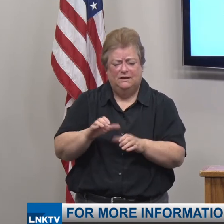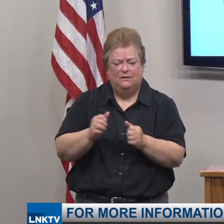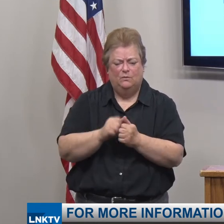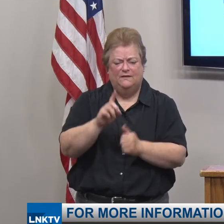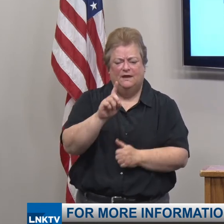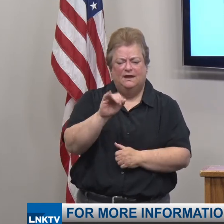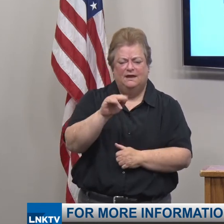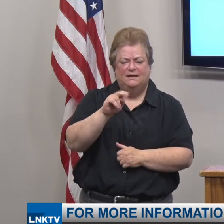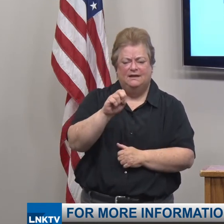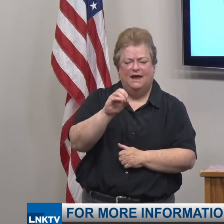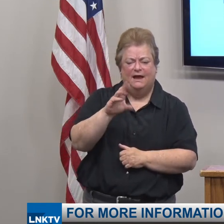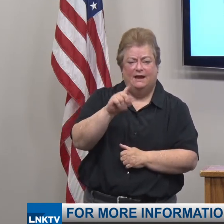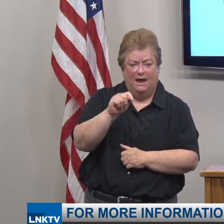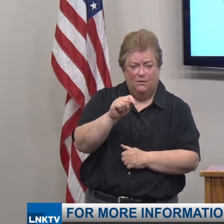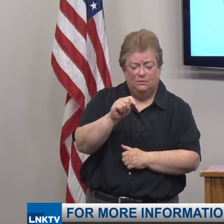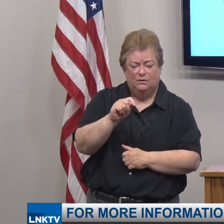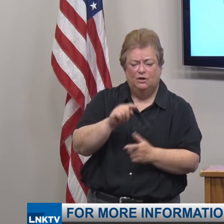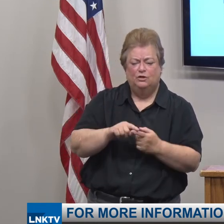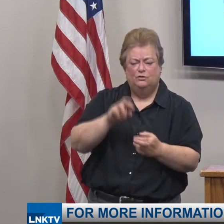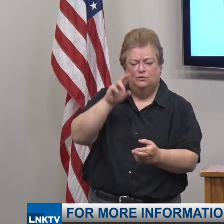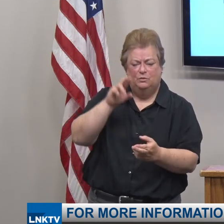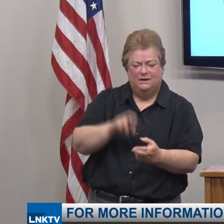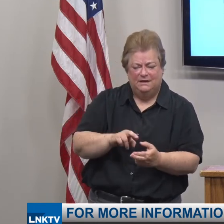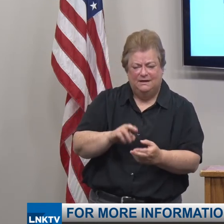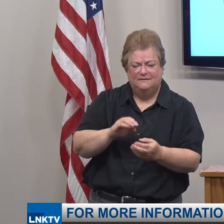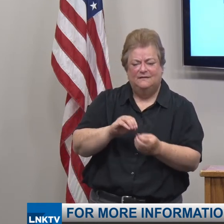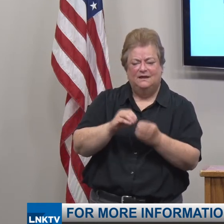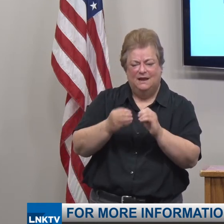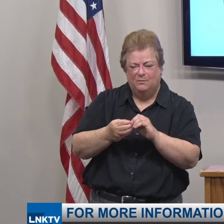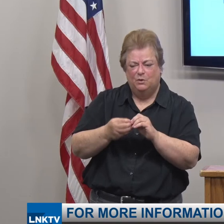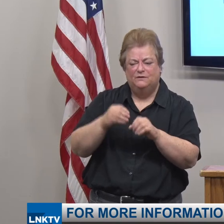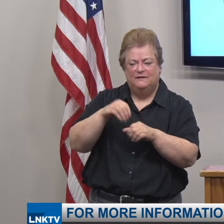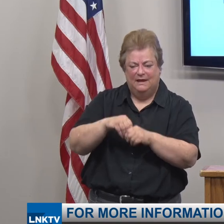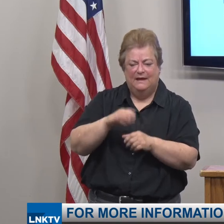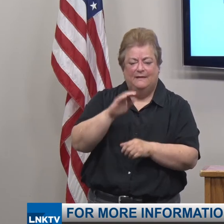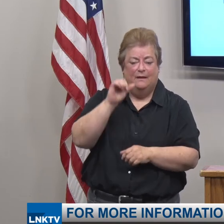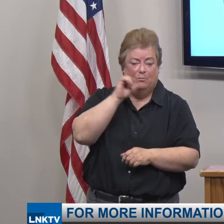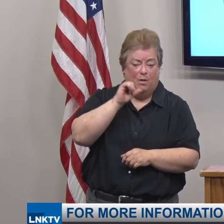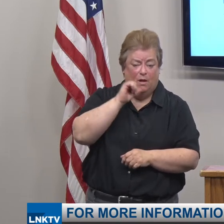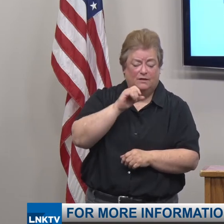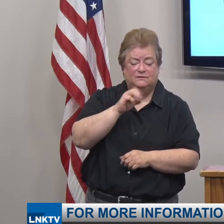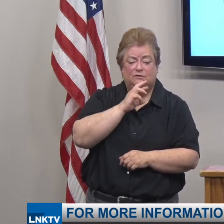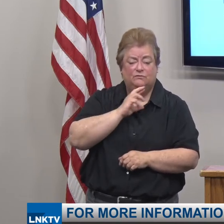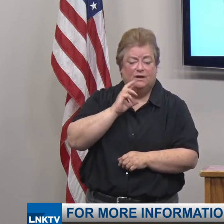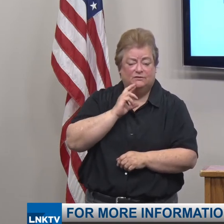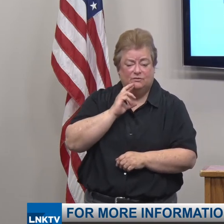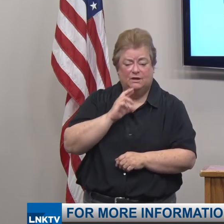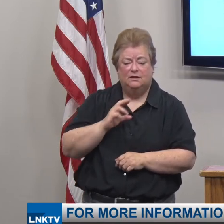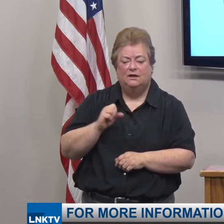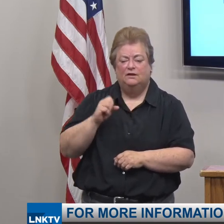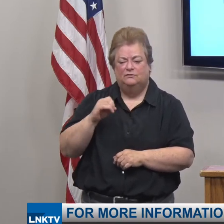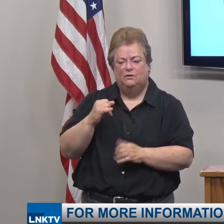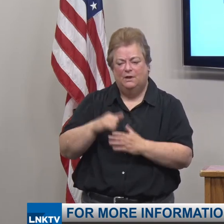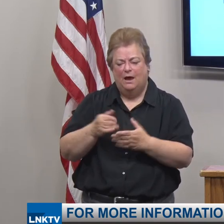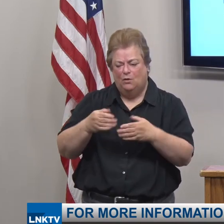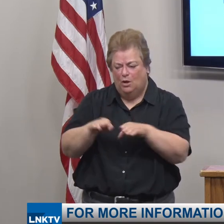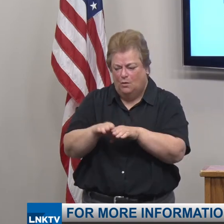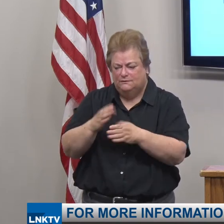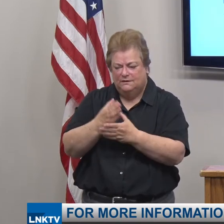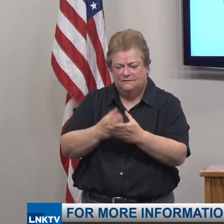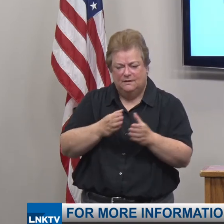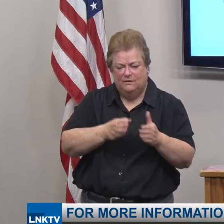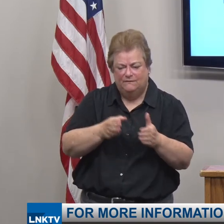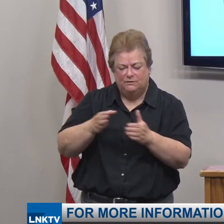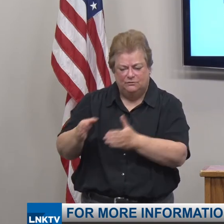out and that's to reduce the density in our bars and restaurants. So some of our streets are closed. There's additional